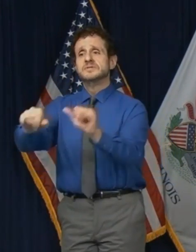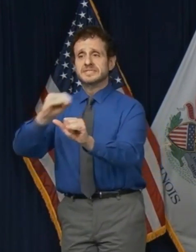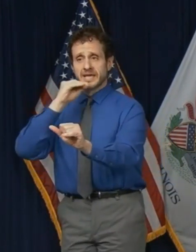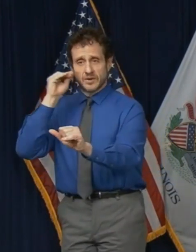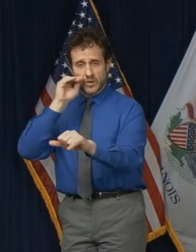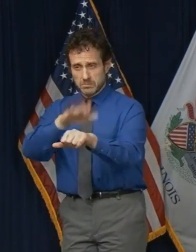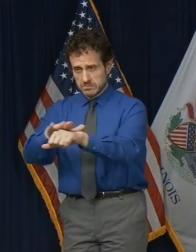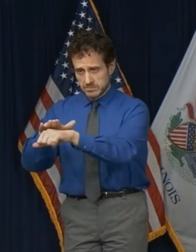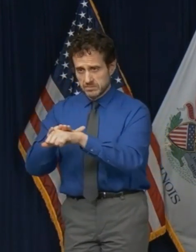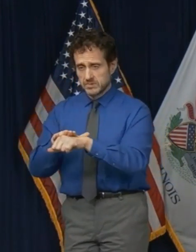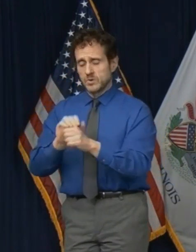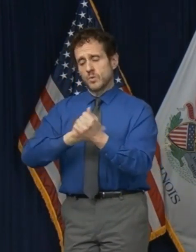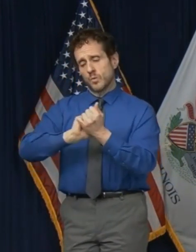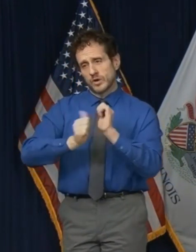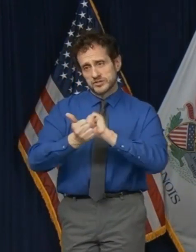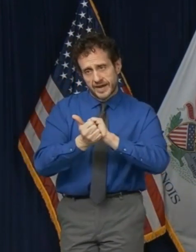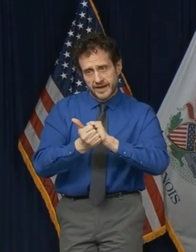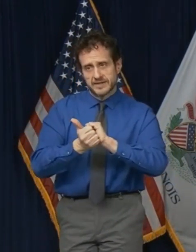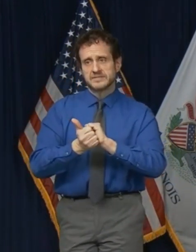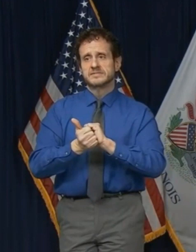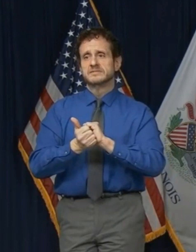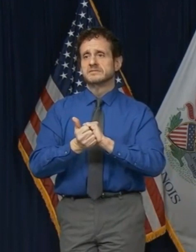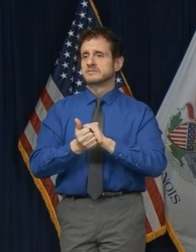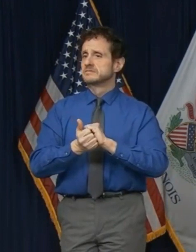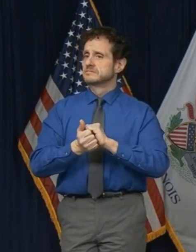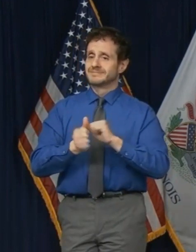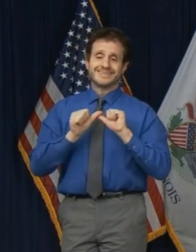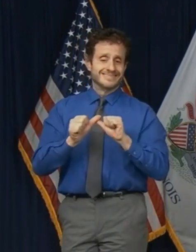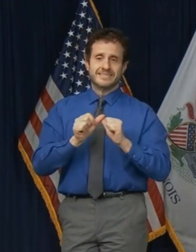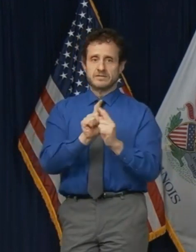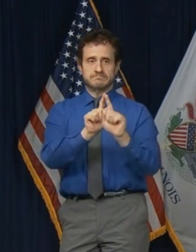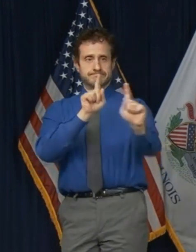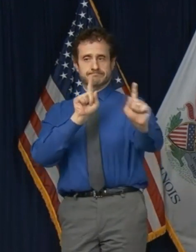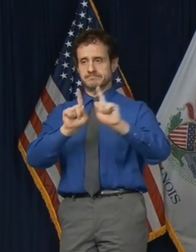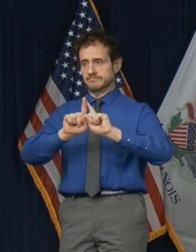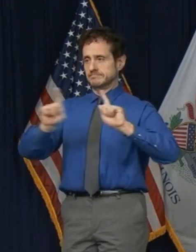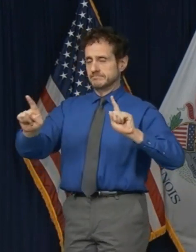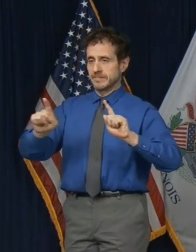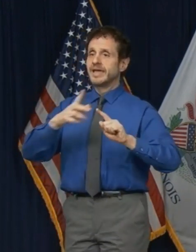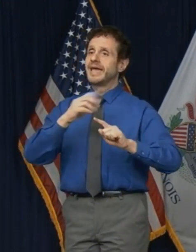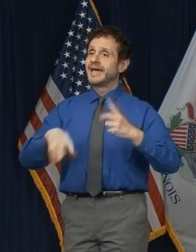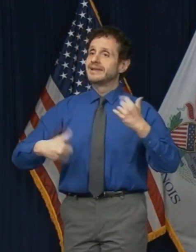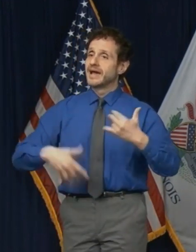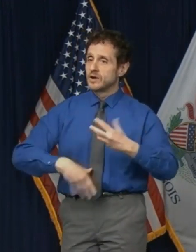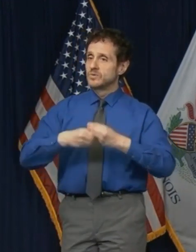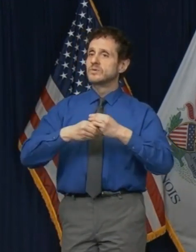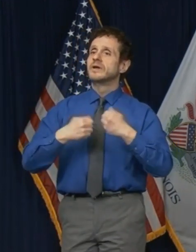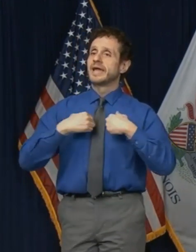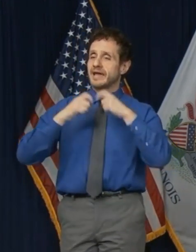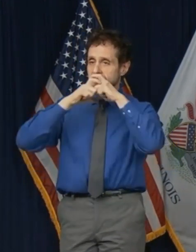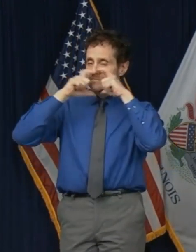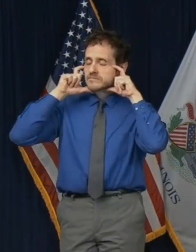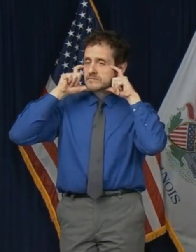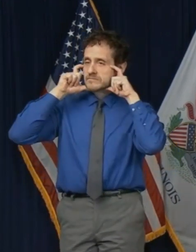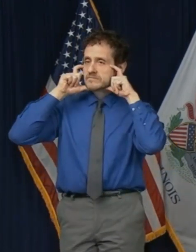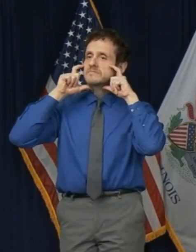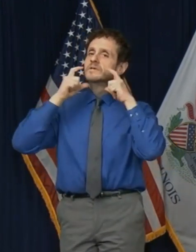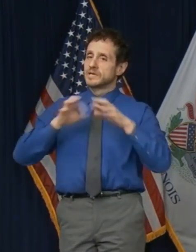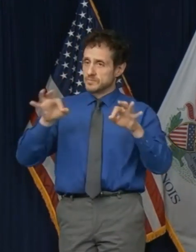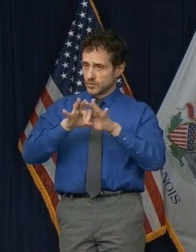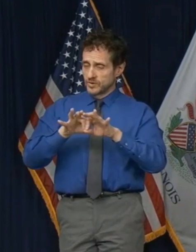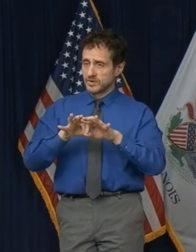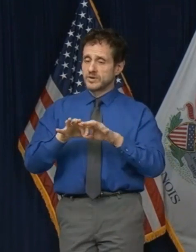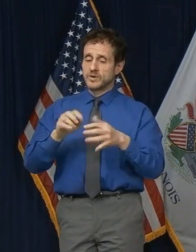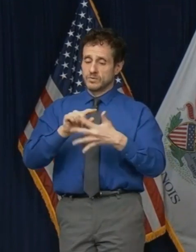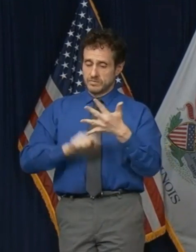wash our hands, keep practicing our physical distancing, and wearing a covering. These are the tools and the keys that